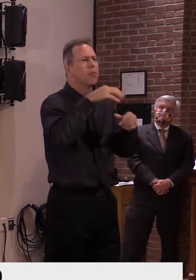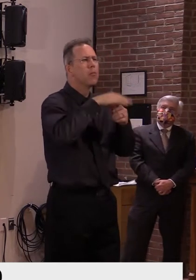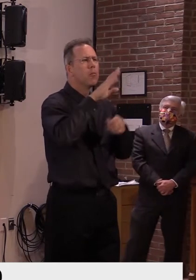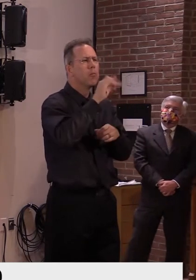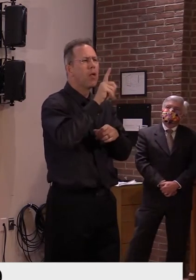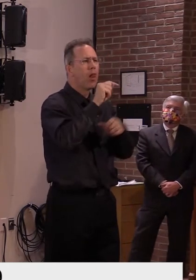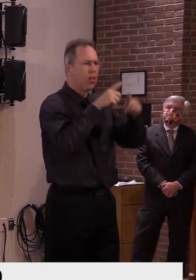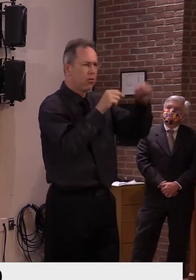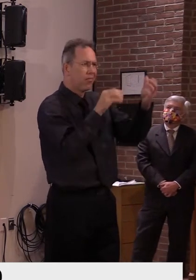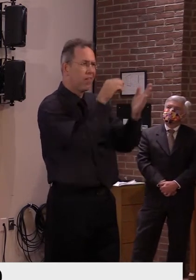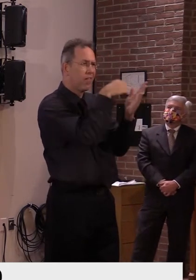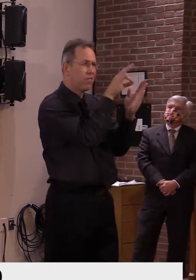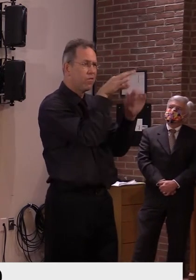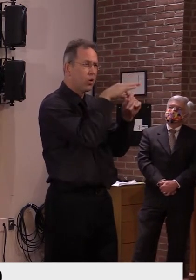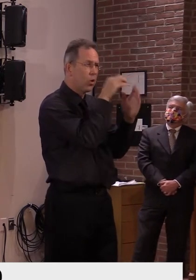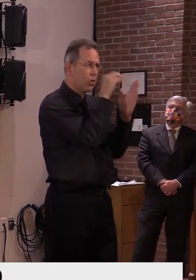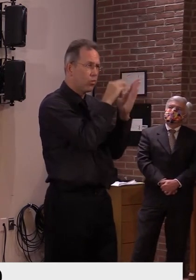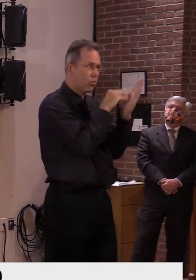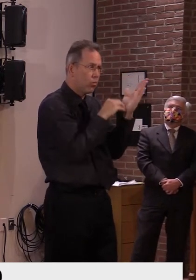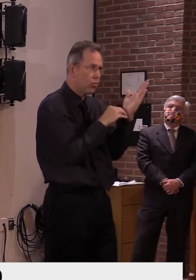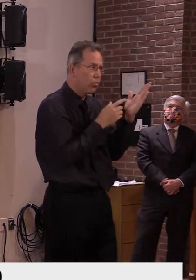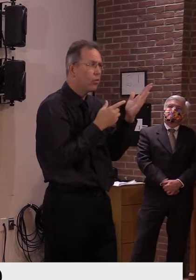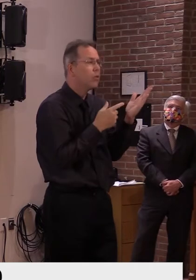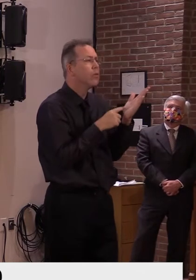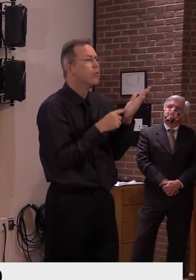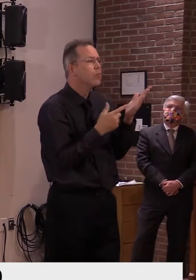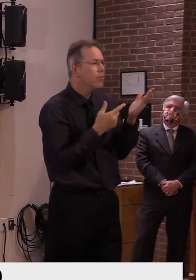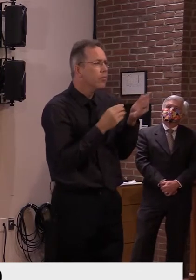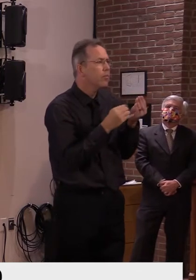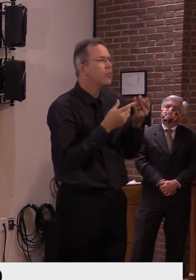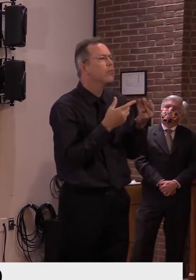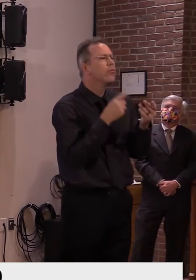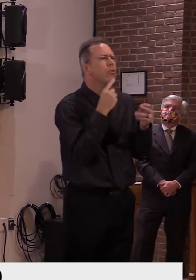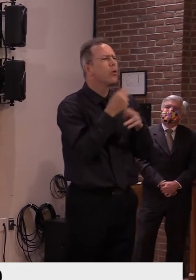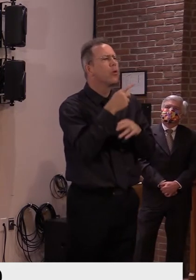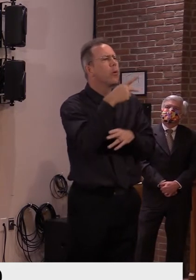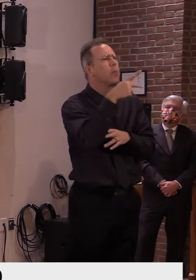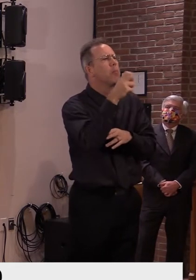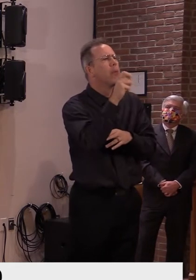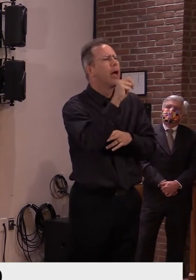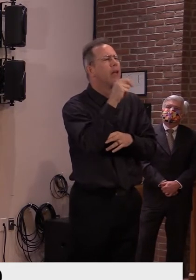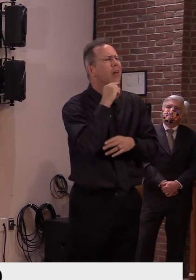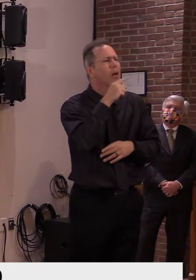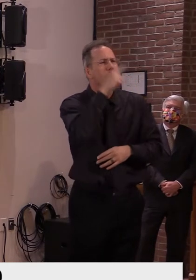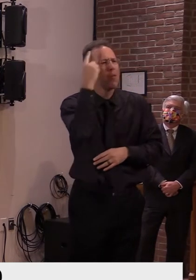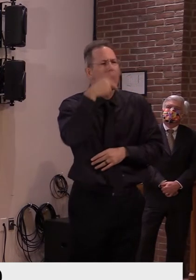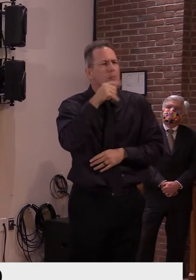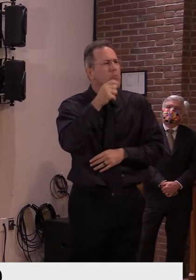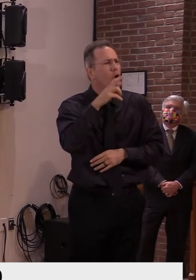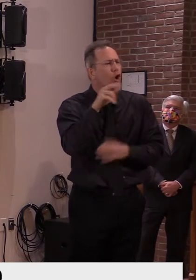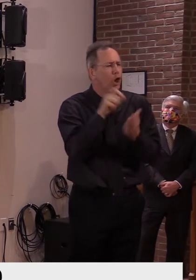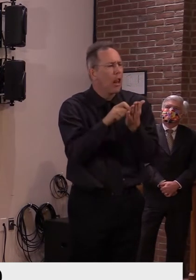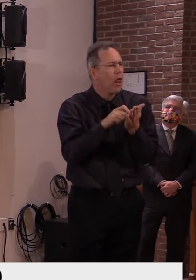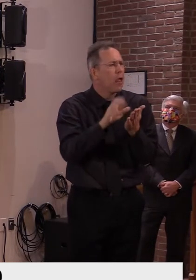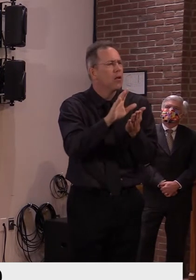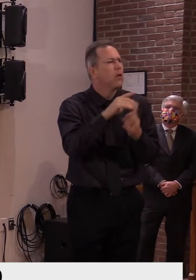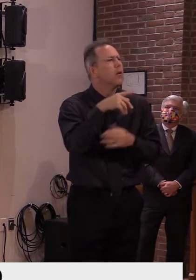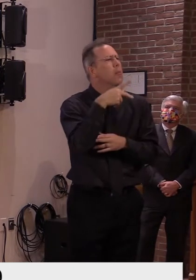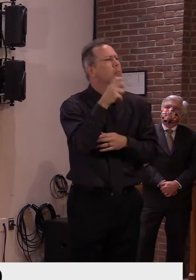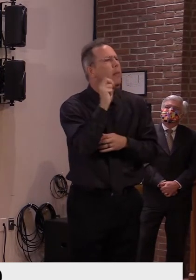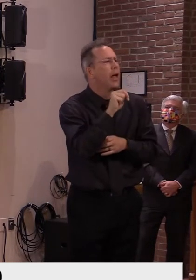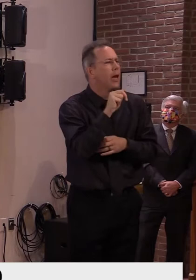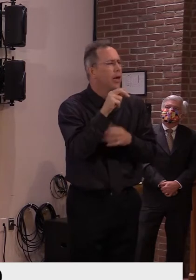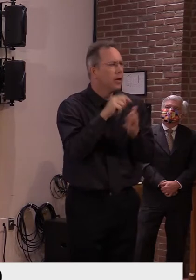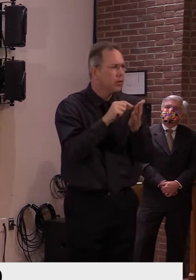black ink pen, not a sharpie, and bring a mask. If you forget and don't have any one of those, that's